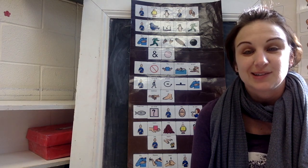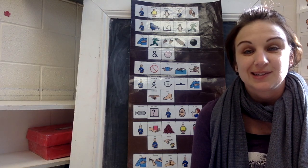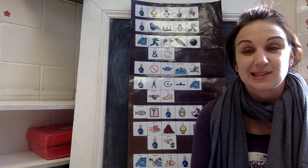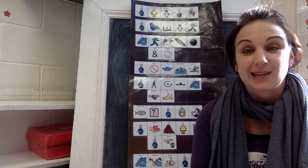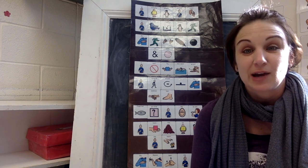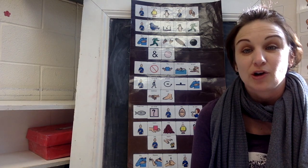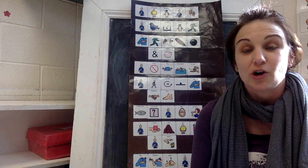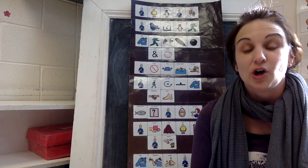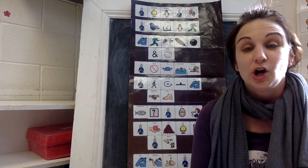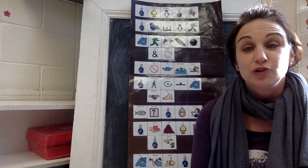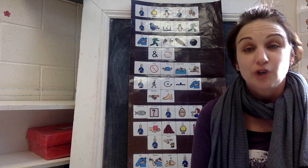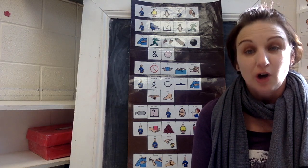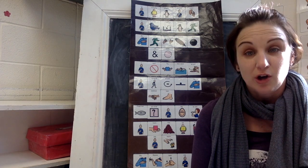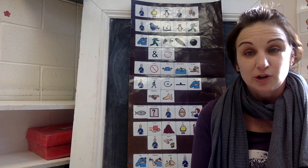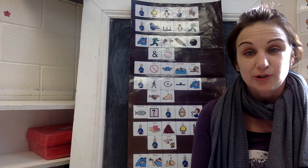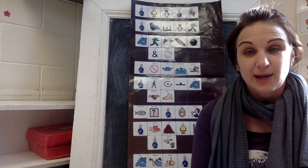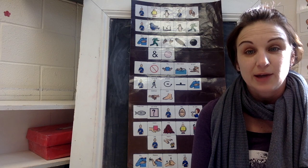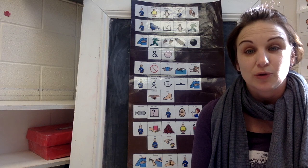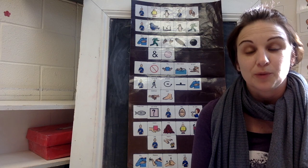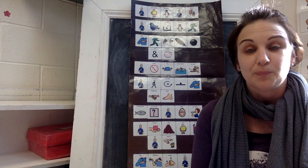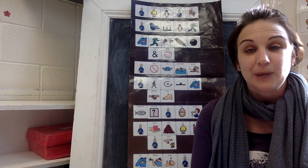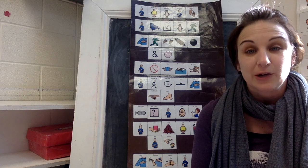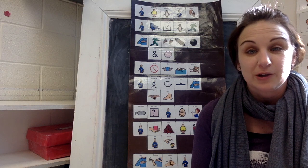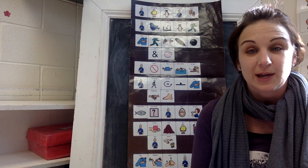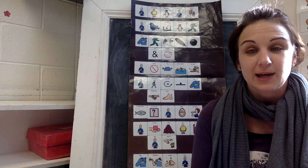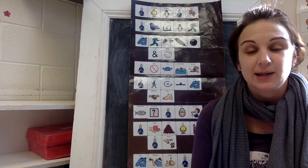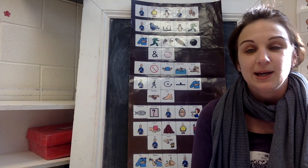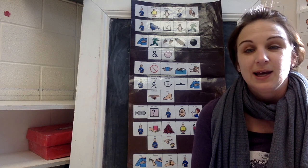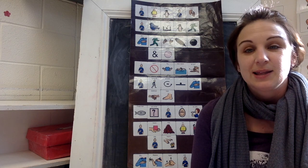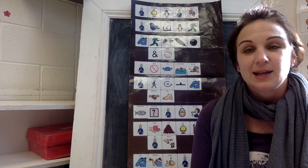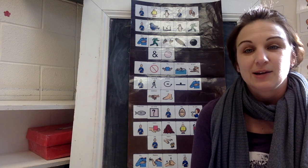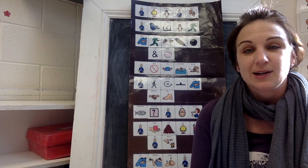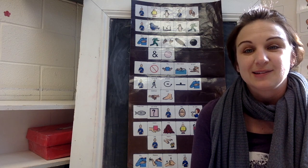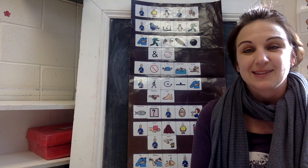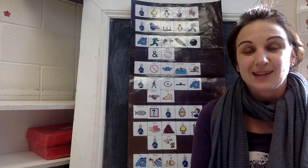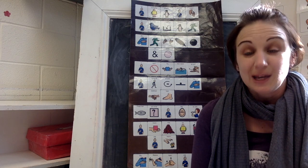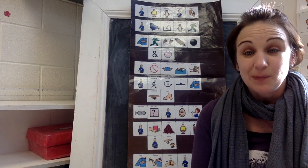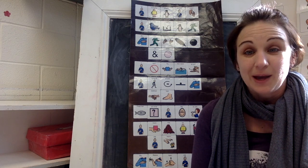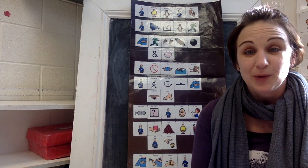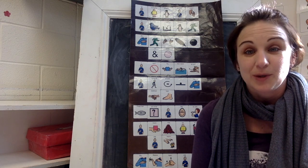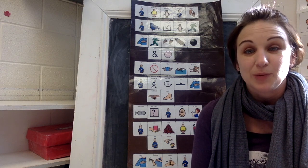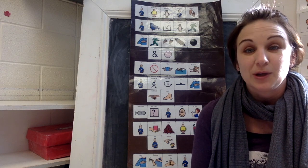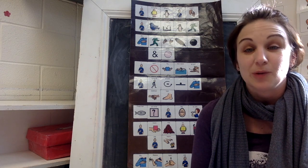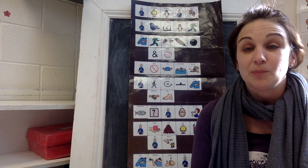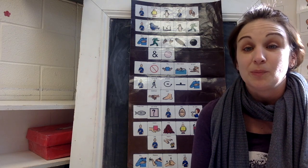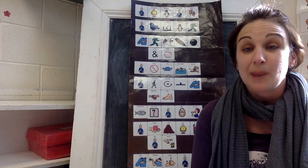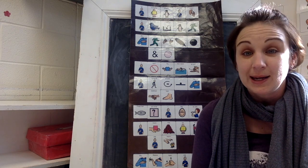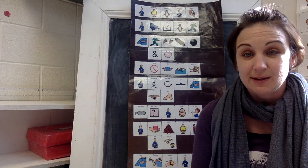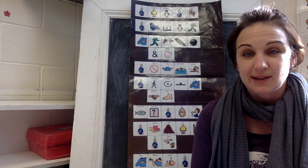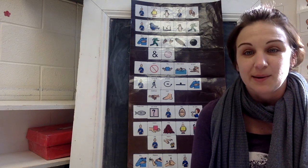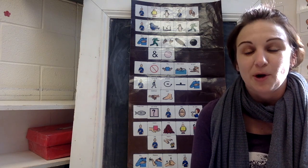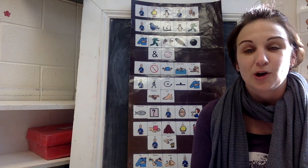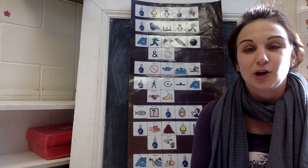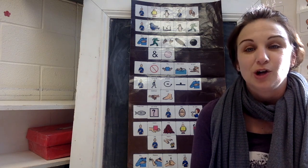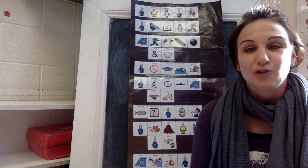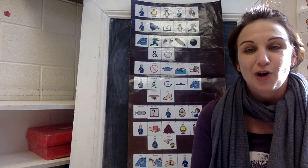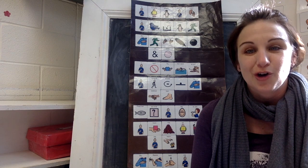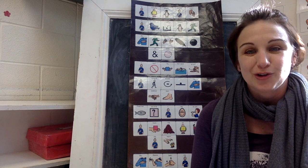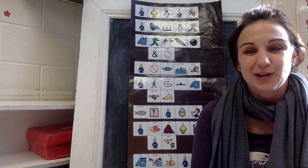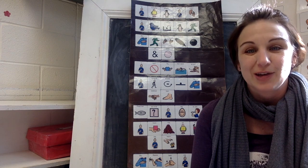to see that they are all taller than or bigger than. There is the king penguin where many of them are taller than